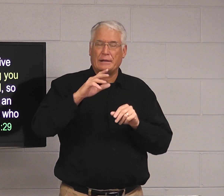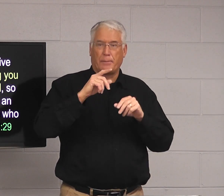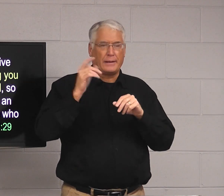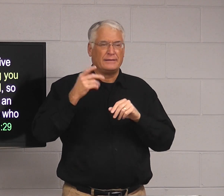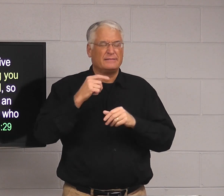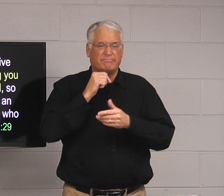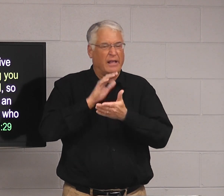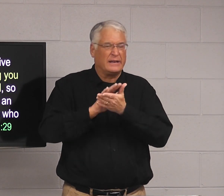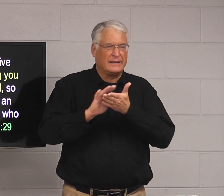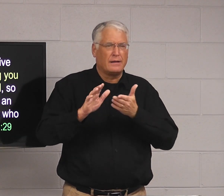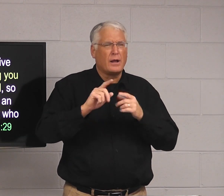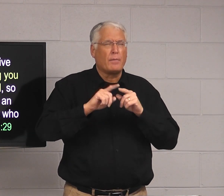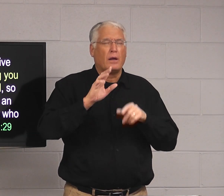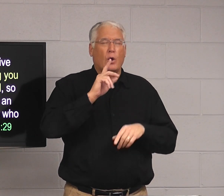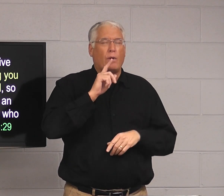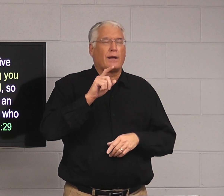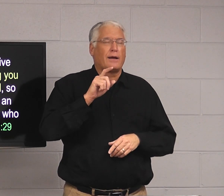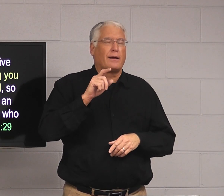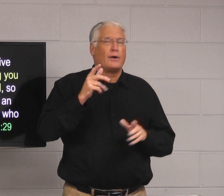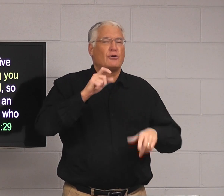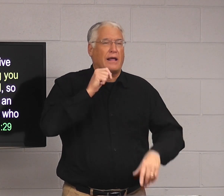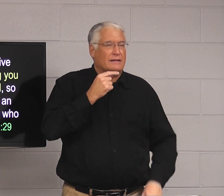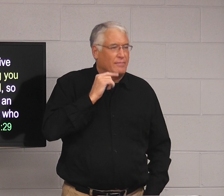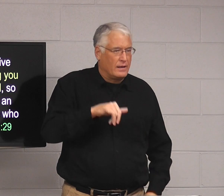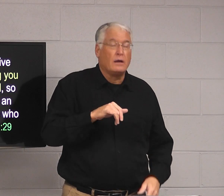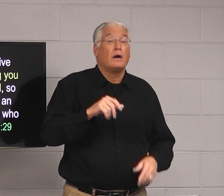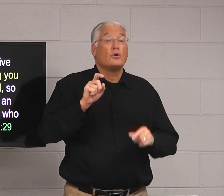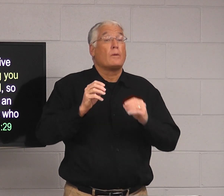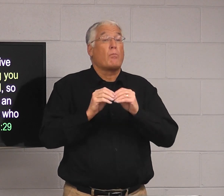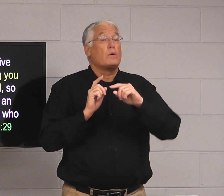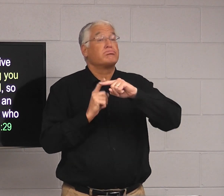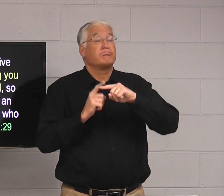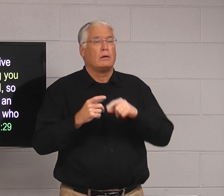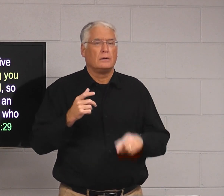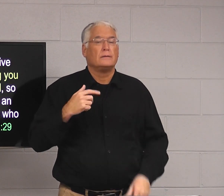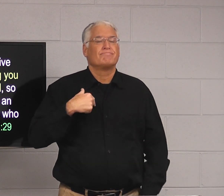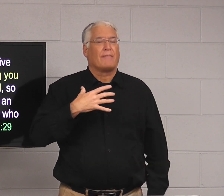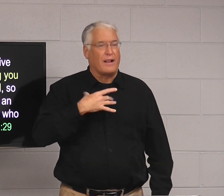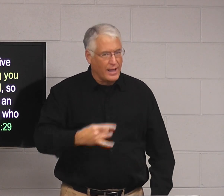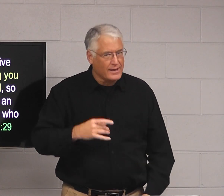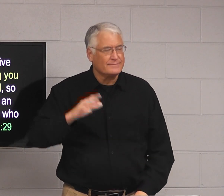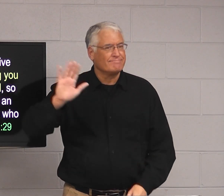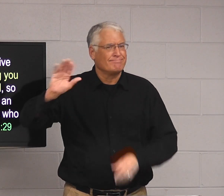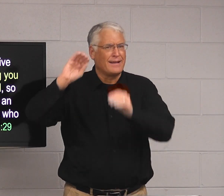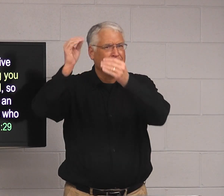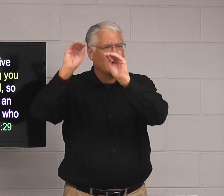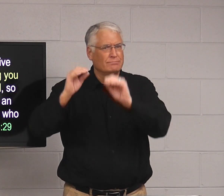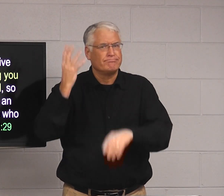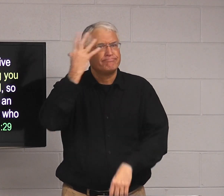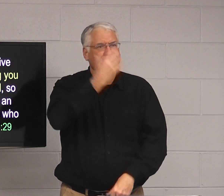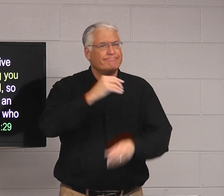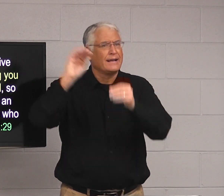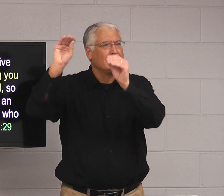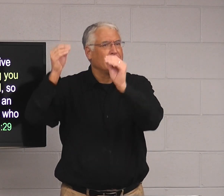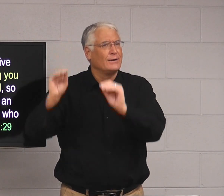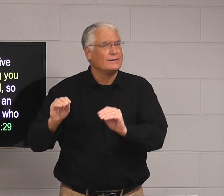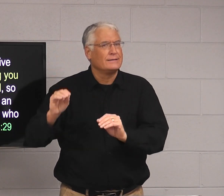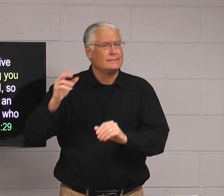Lori said, my house, my house, but no. But really, you should not say that. You should be more positive. Say, I like the decorations. The